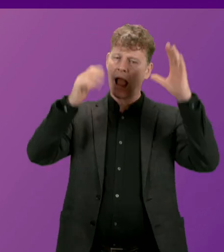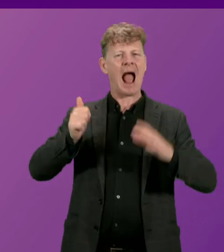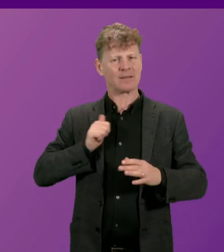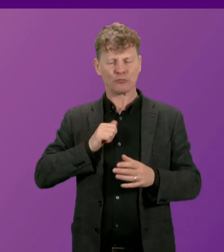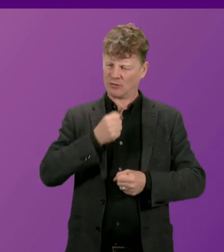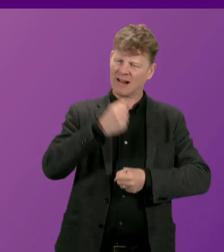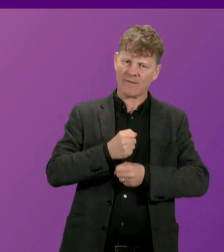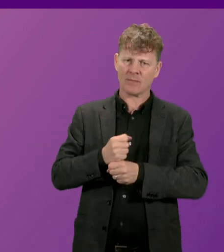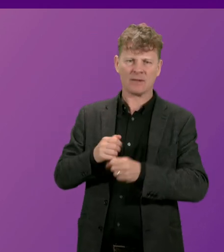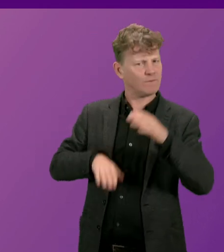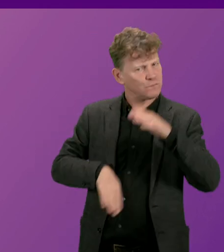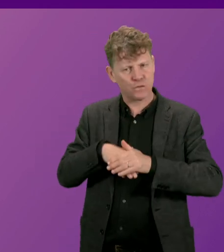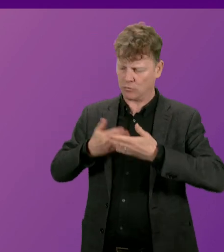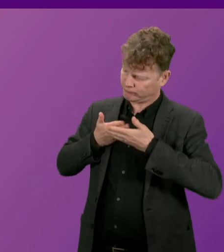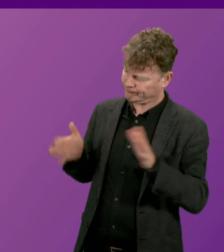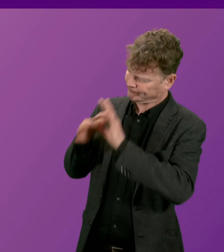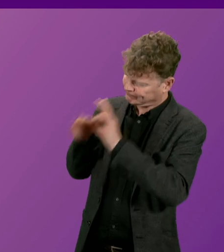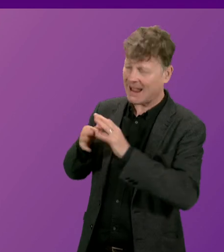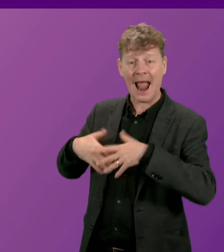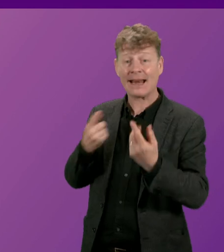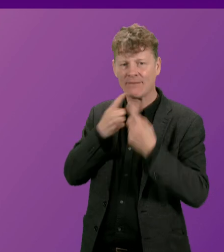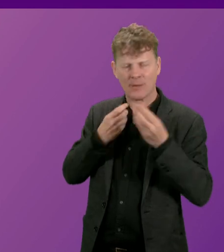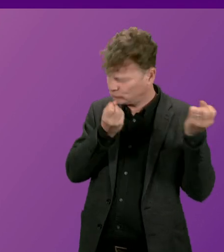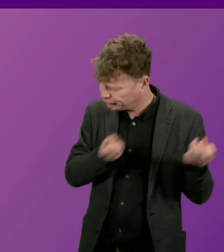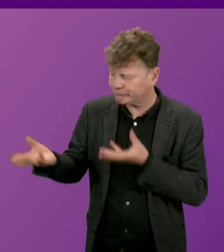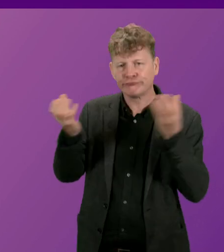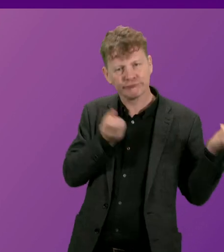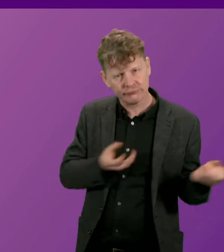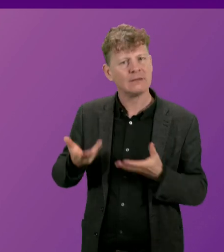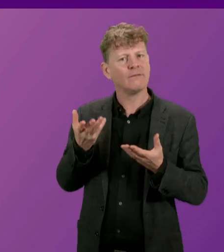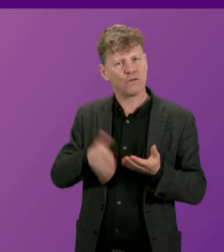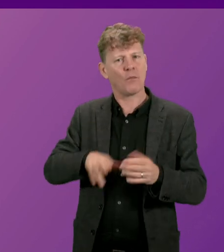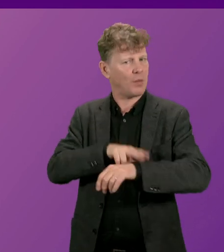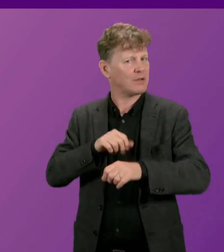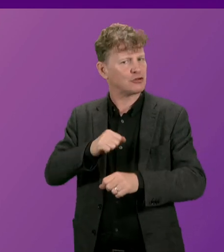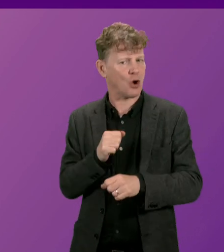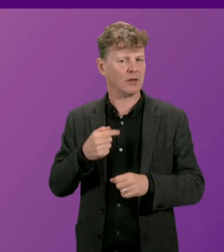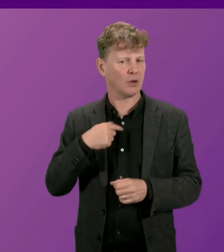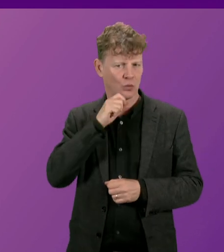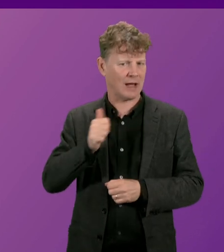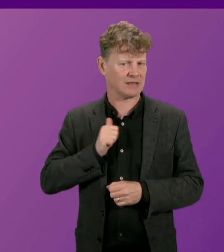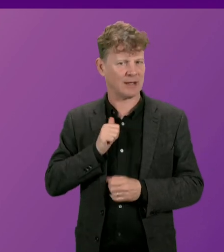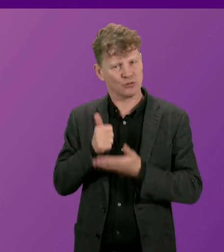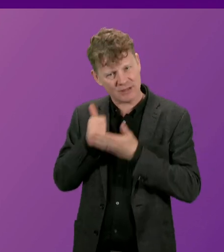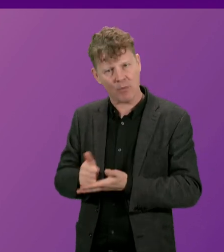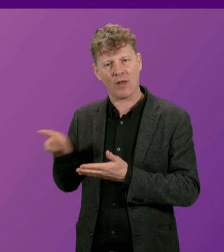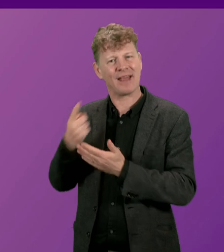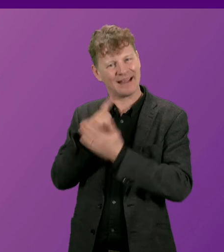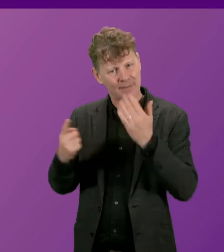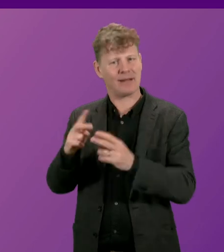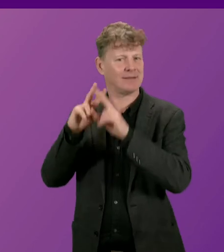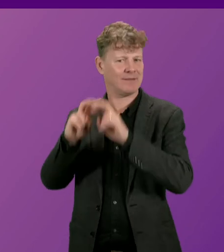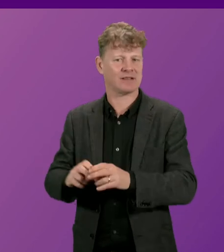engage in addressing any request for information or assistance from Police Scotland in supporting their independent investigation.